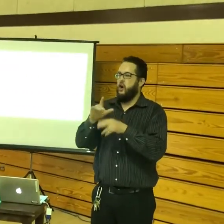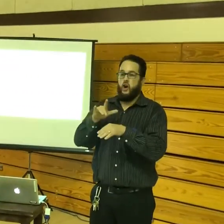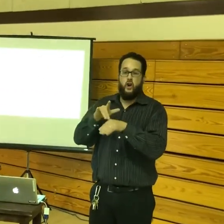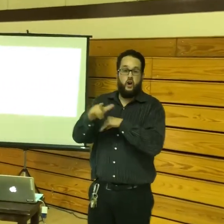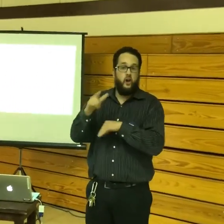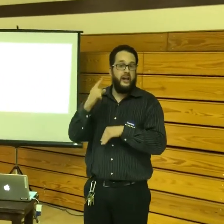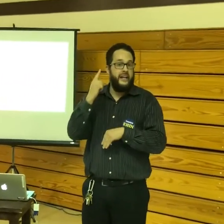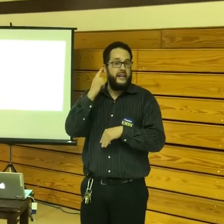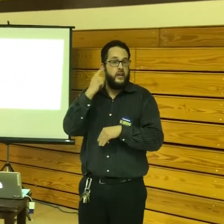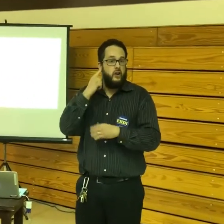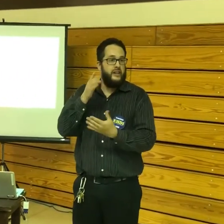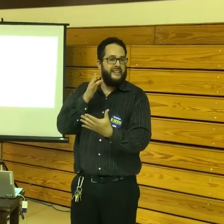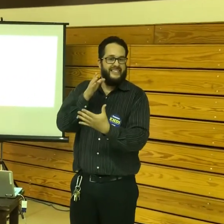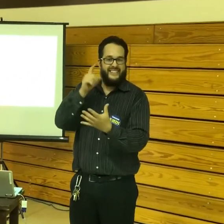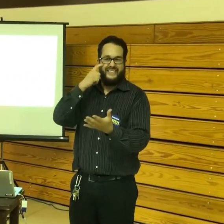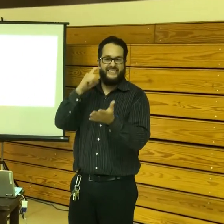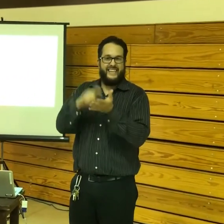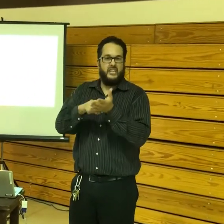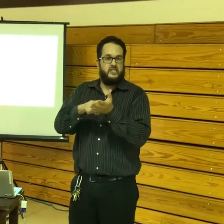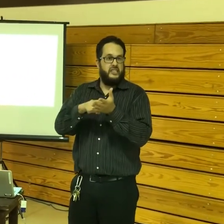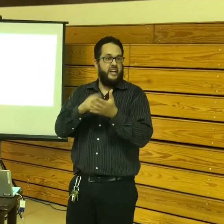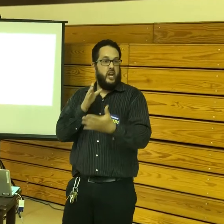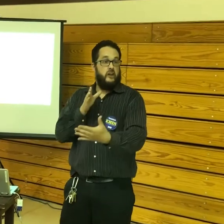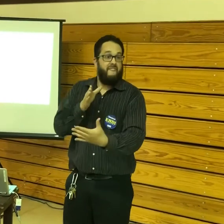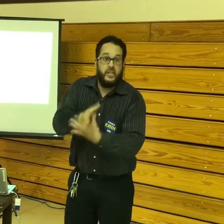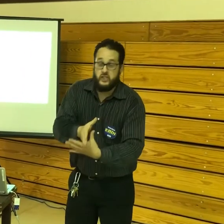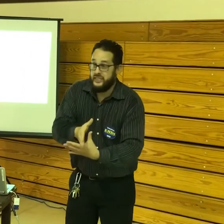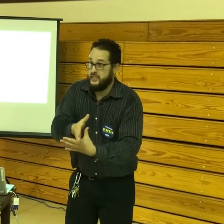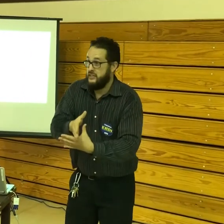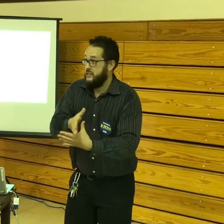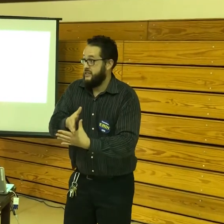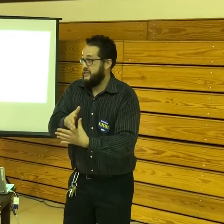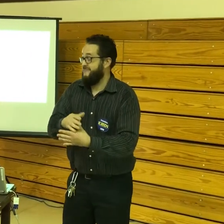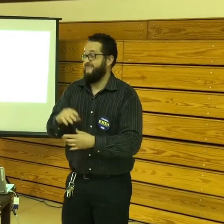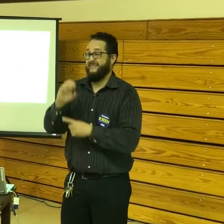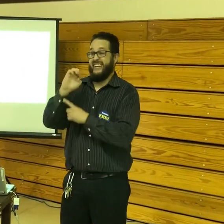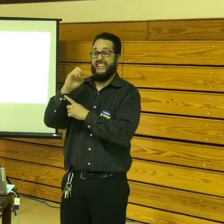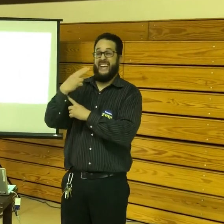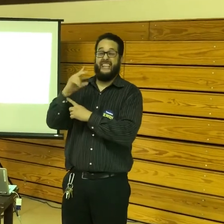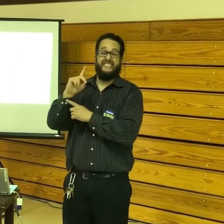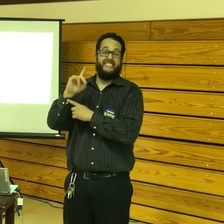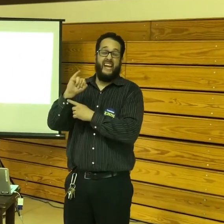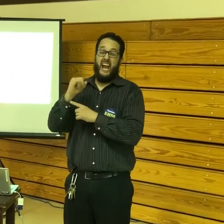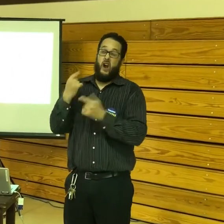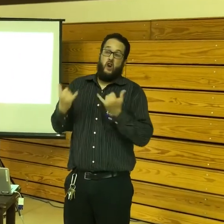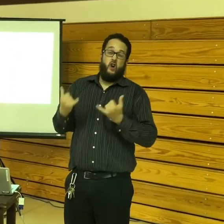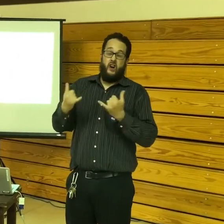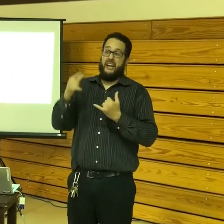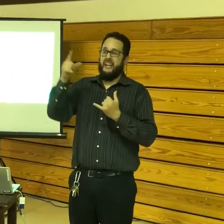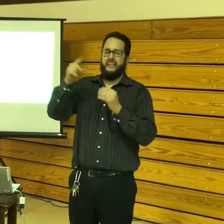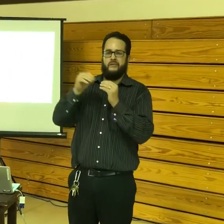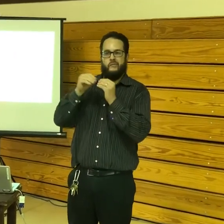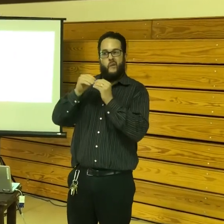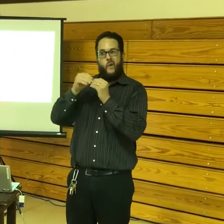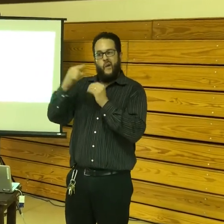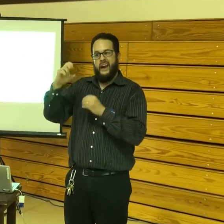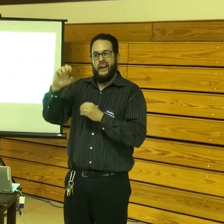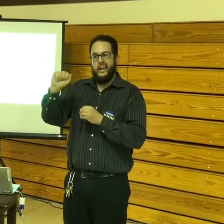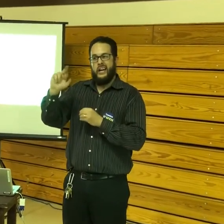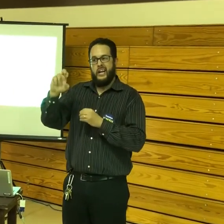organization, called Early Hearing Detection Intervention, and Eddie currently is more